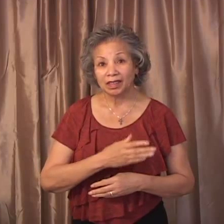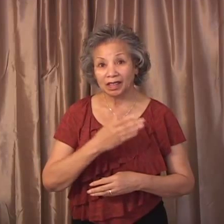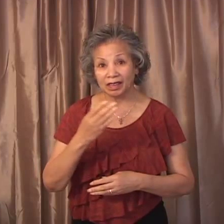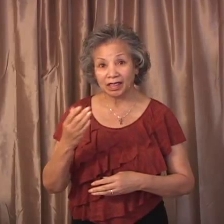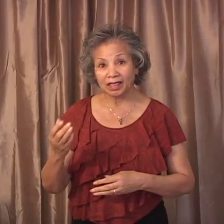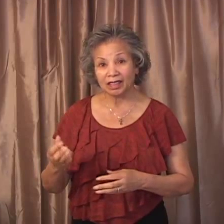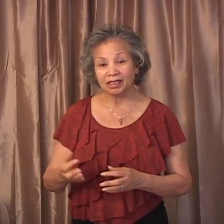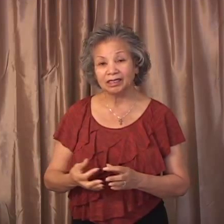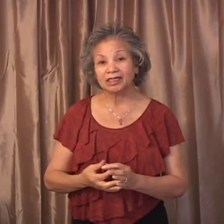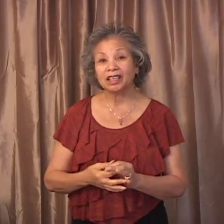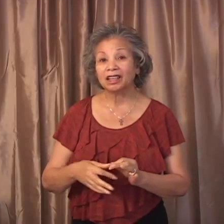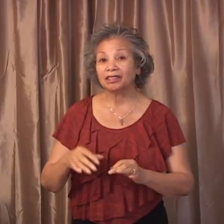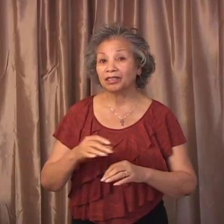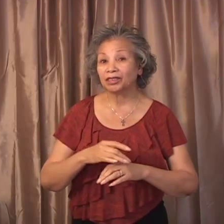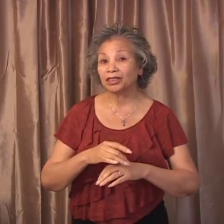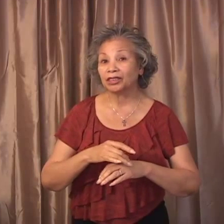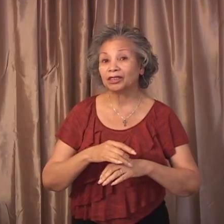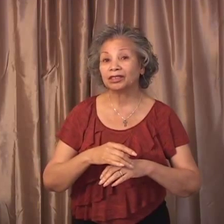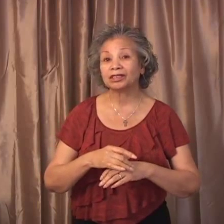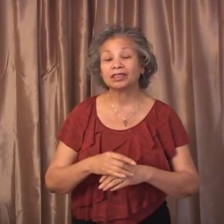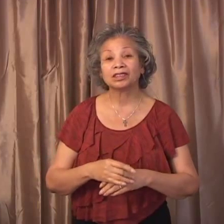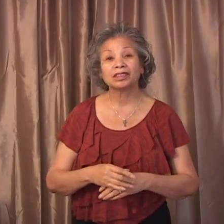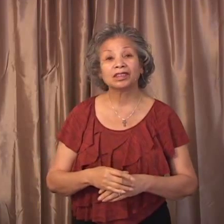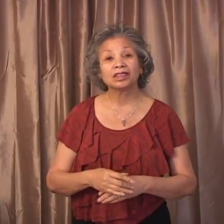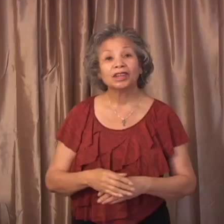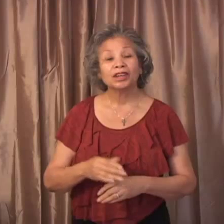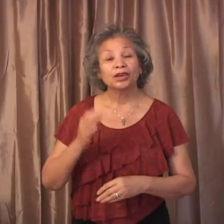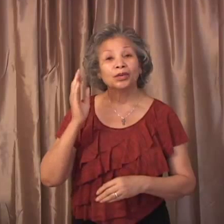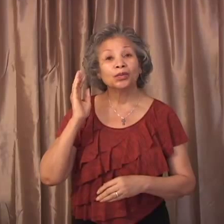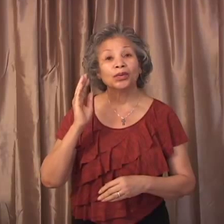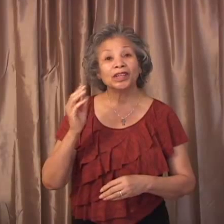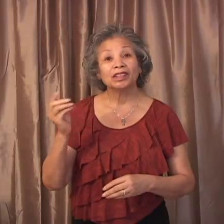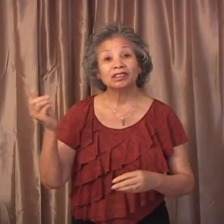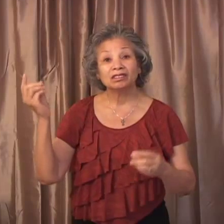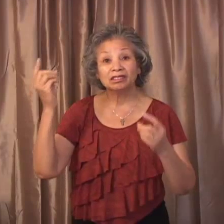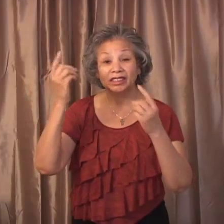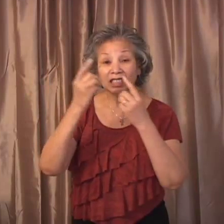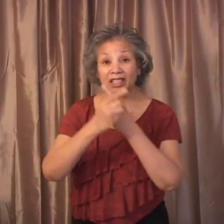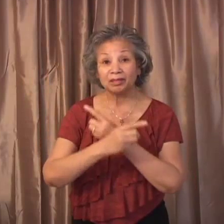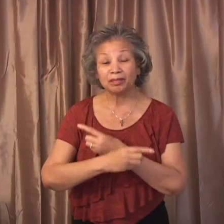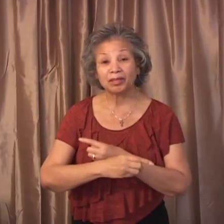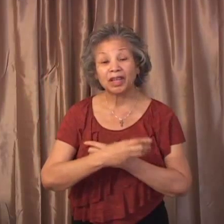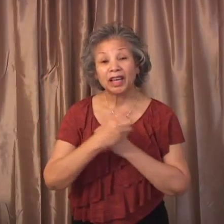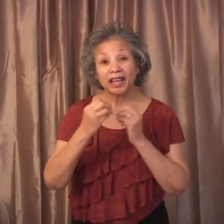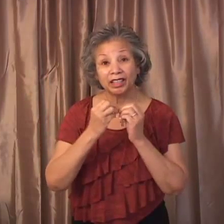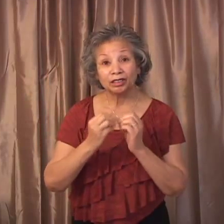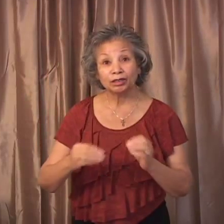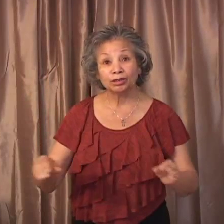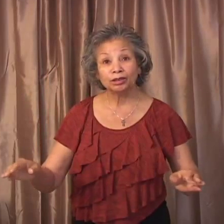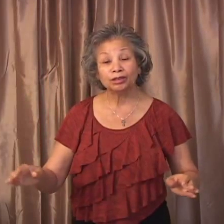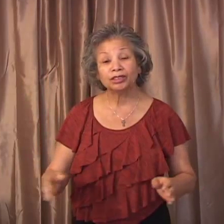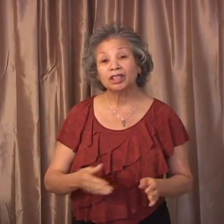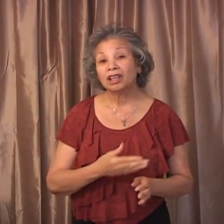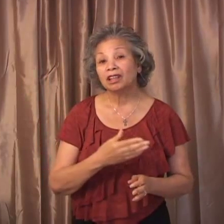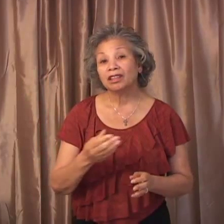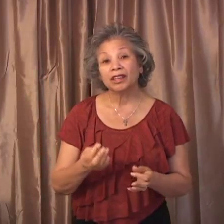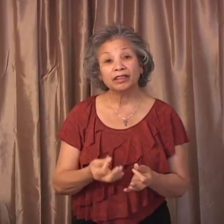the things of earth will dim and lose their